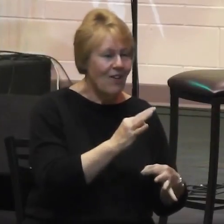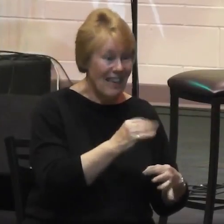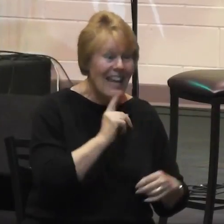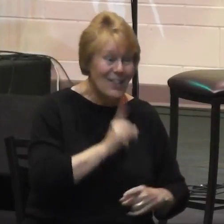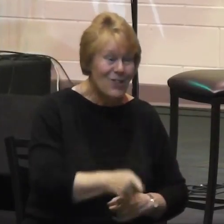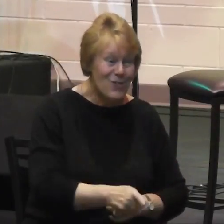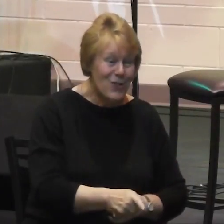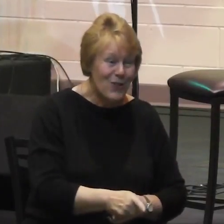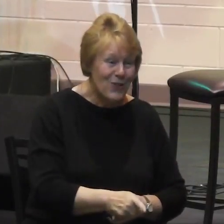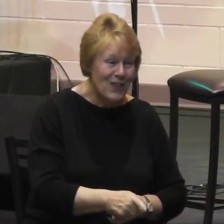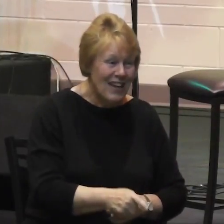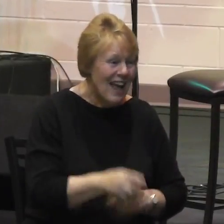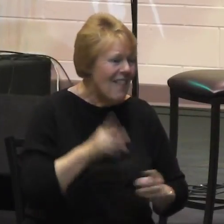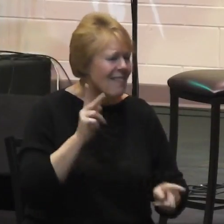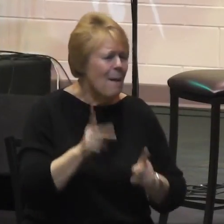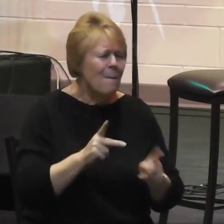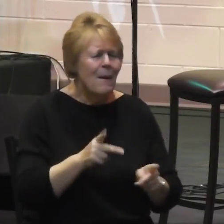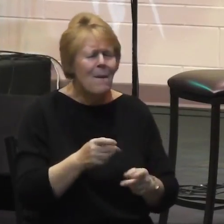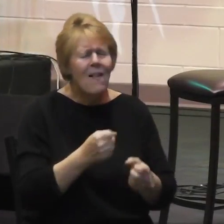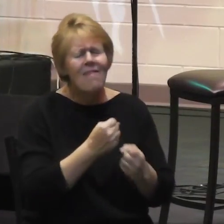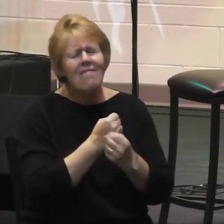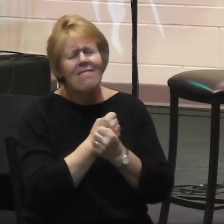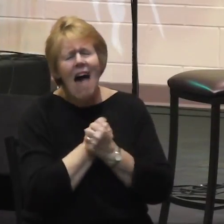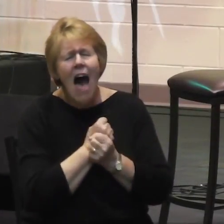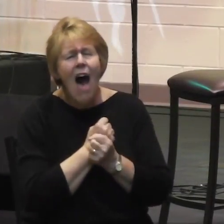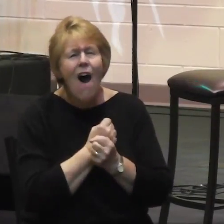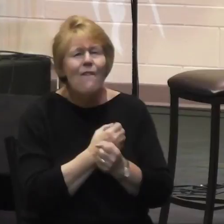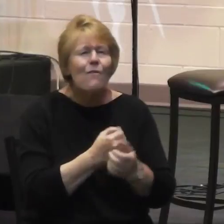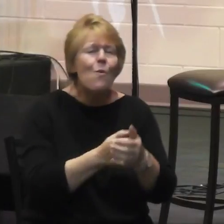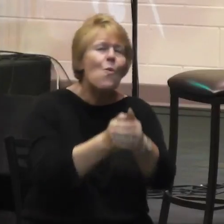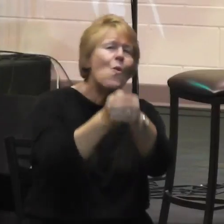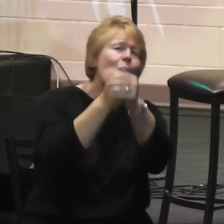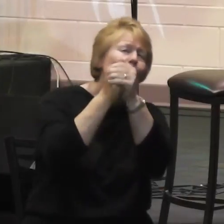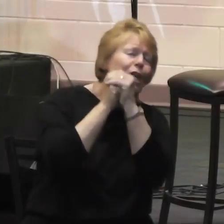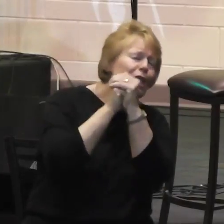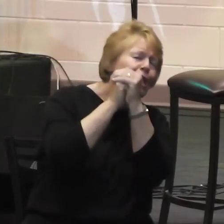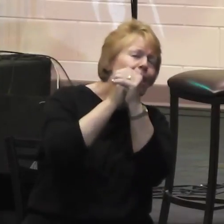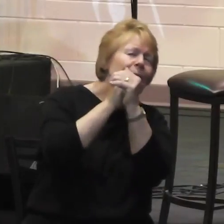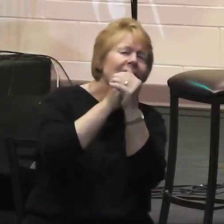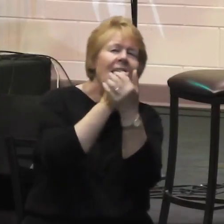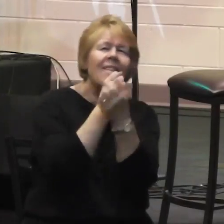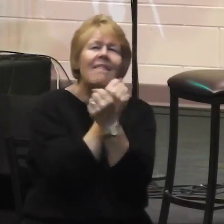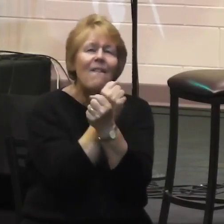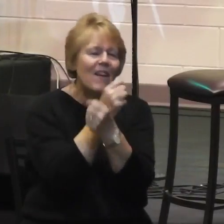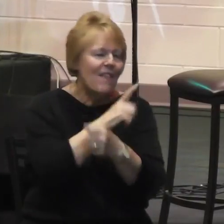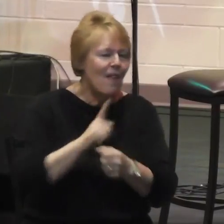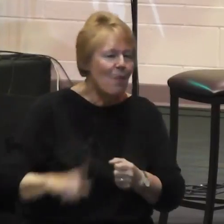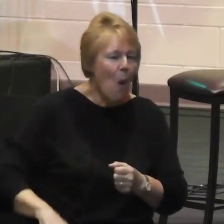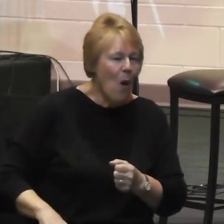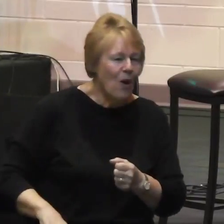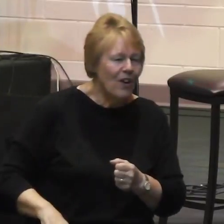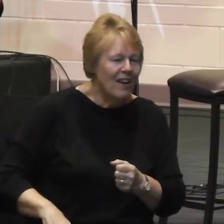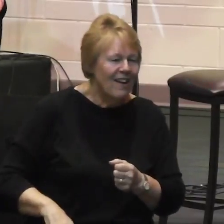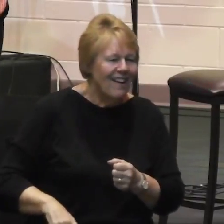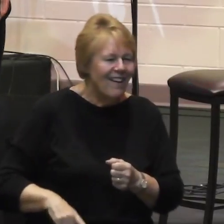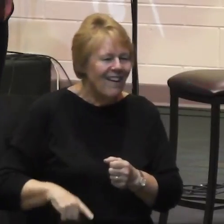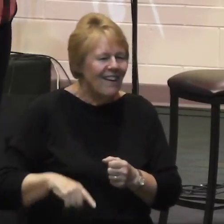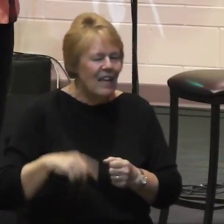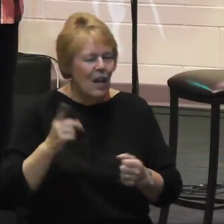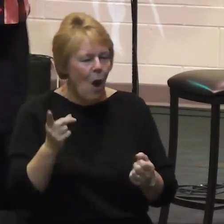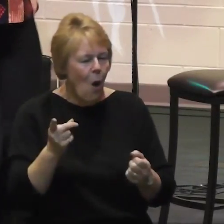just love worshipping the Lord. People brought the gospel to Africa and now we are